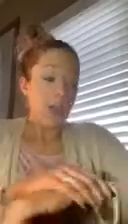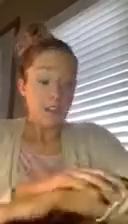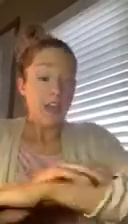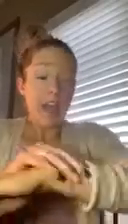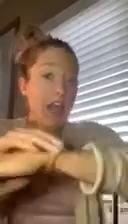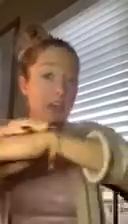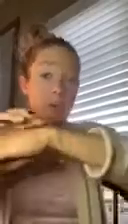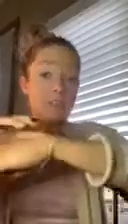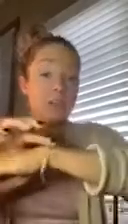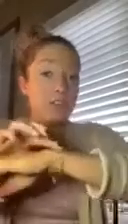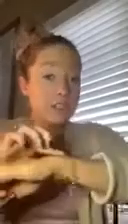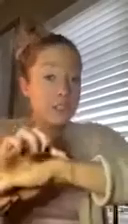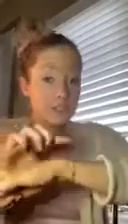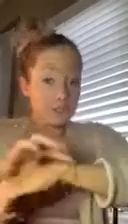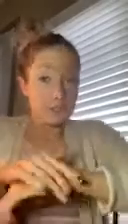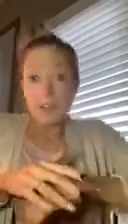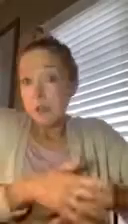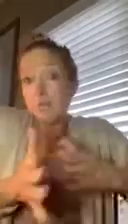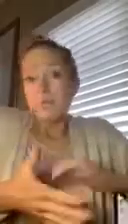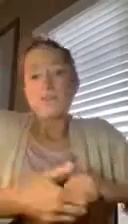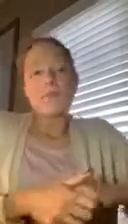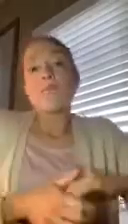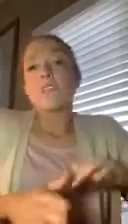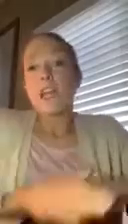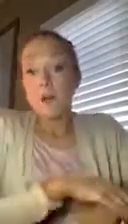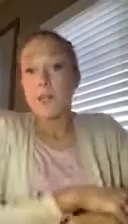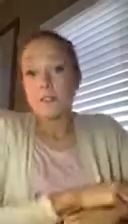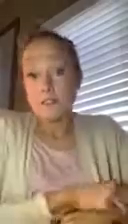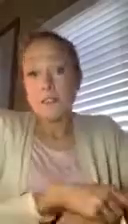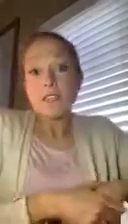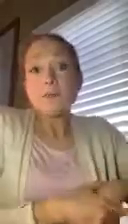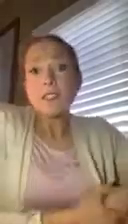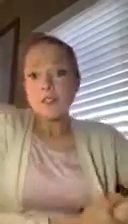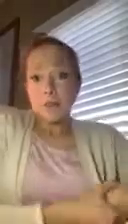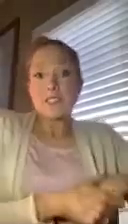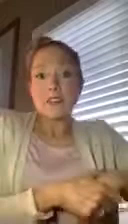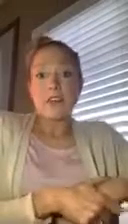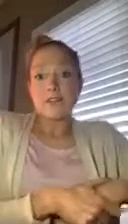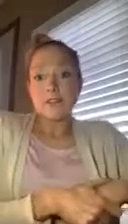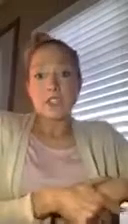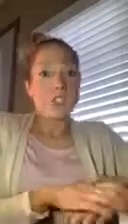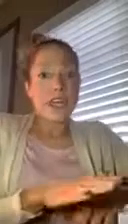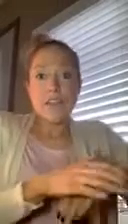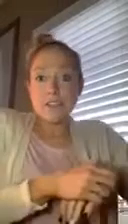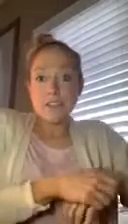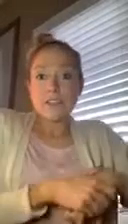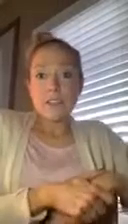don't even know. This is, anyways. Expensive bracelet. Just got it two days ago.